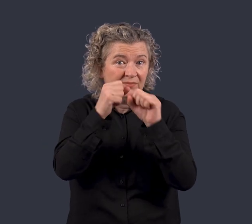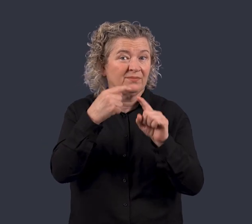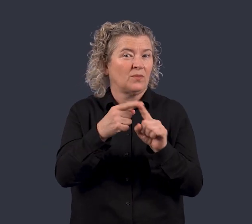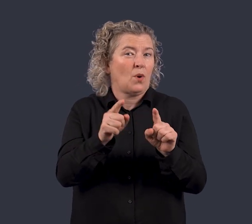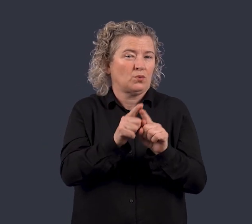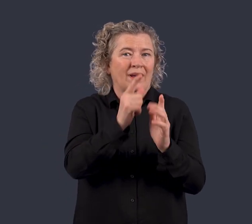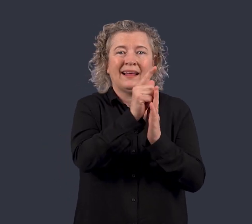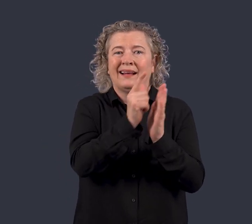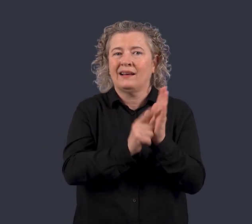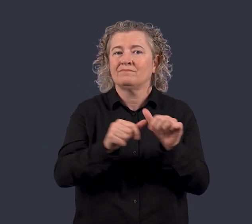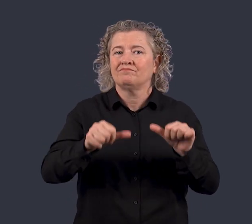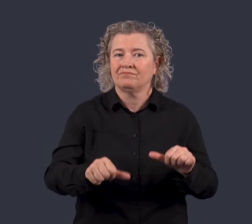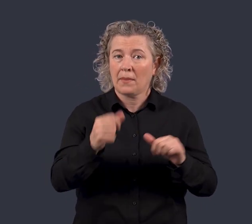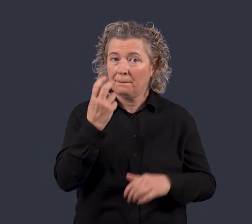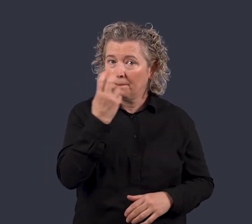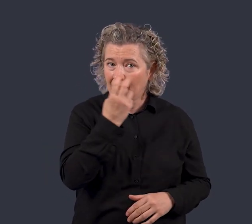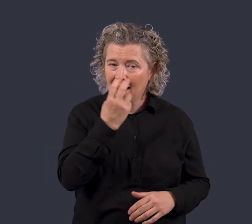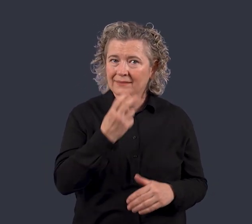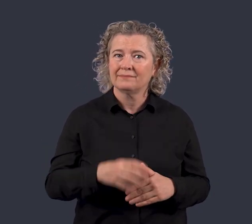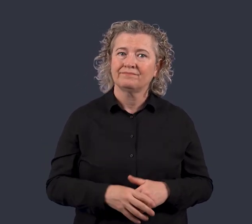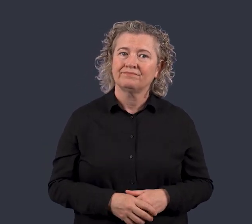and in some cases, legal blindness.